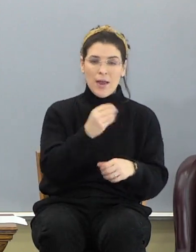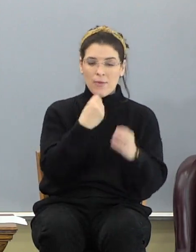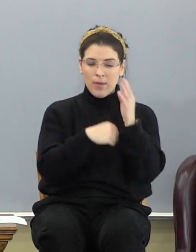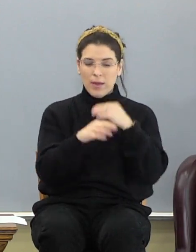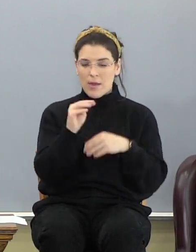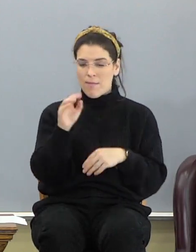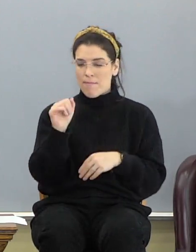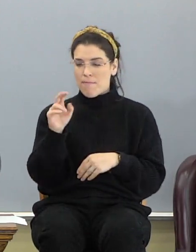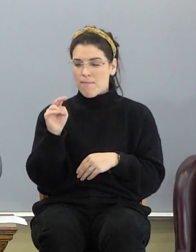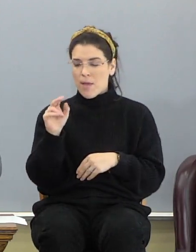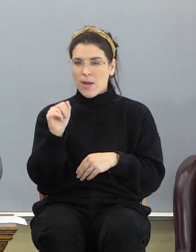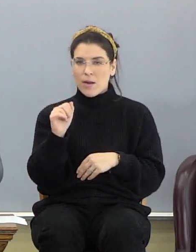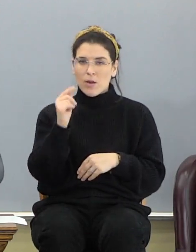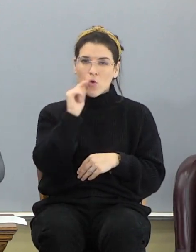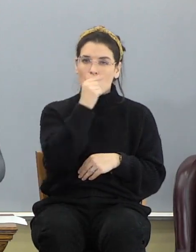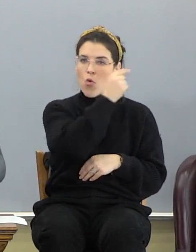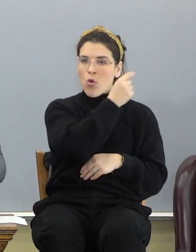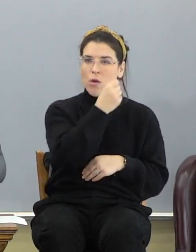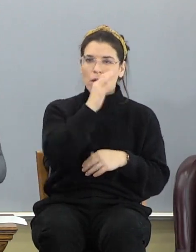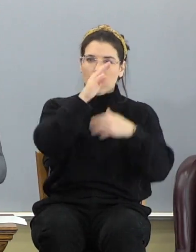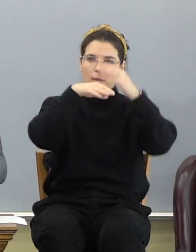Manna's called the corn of heaven.